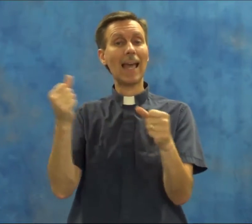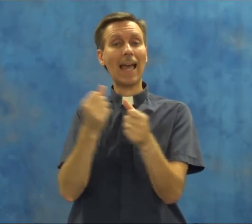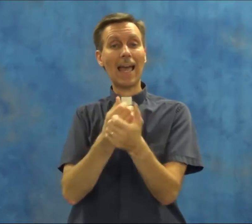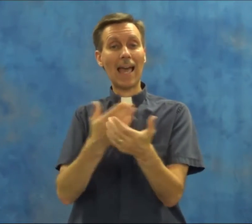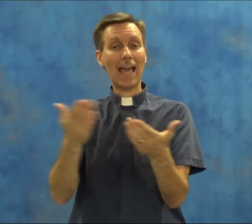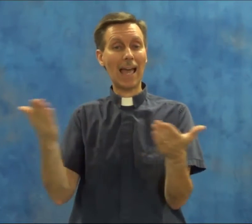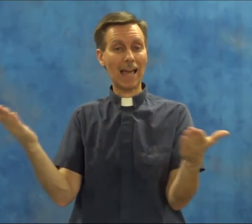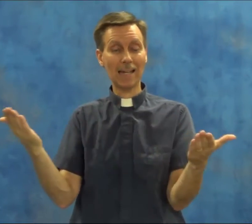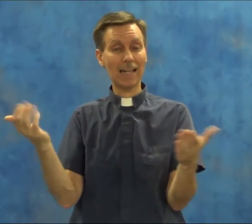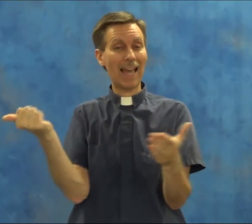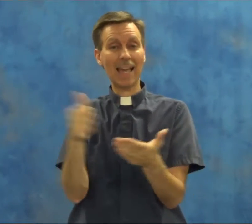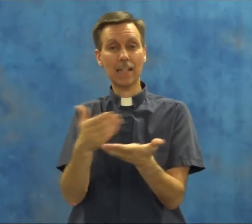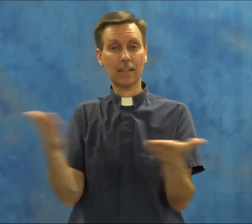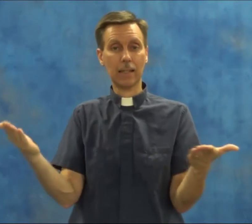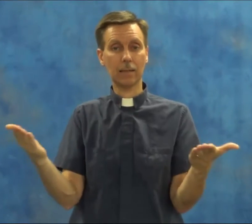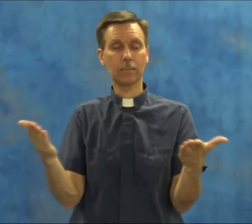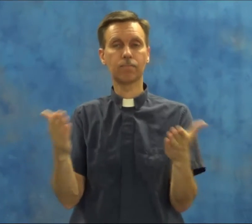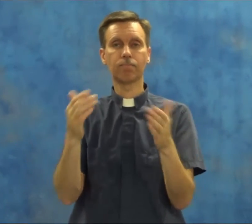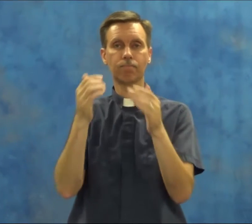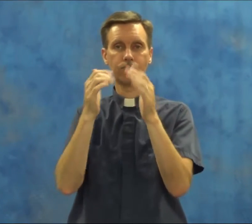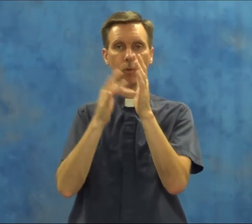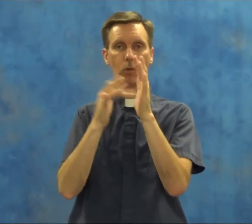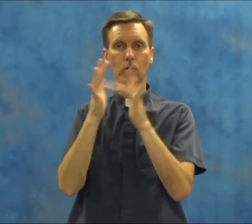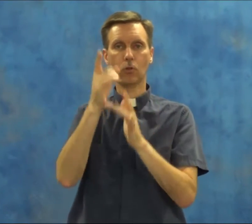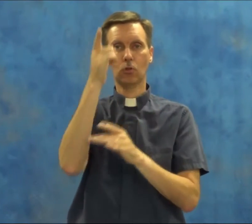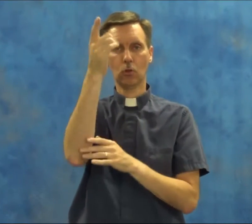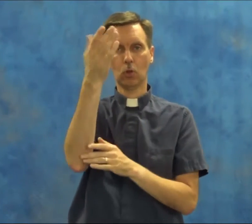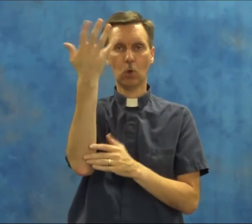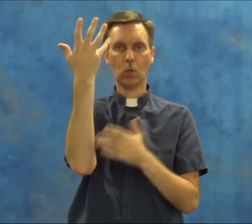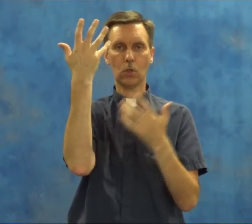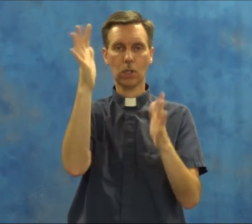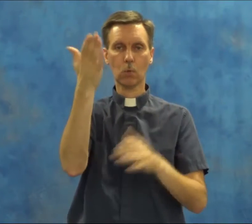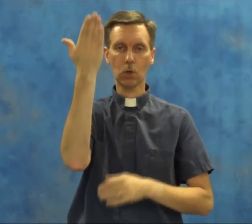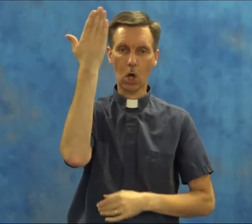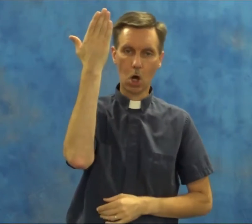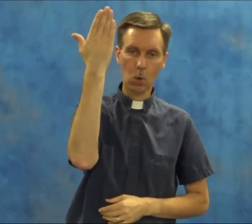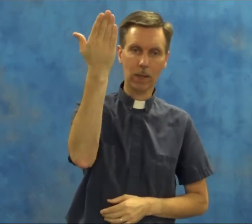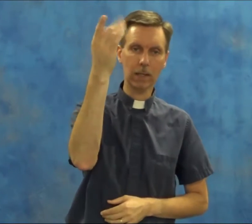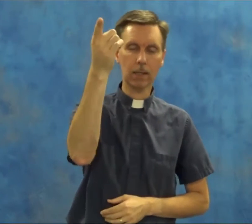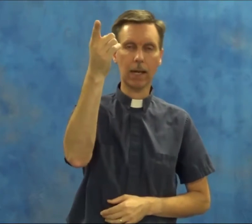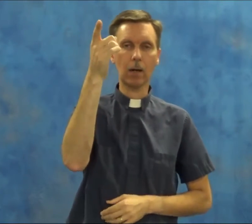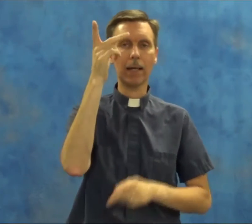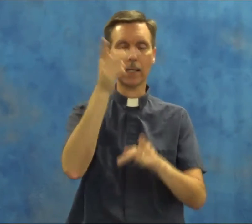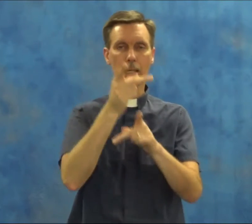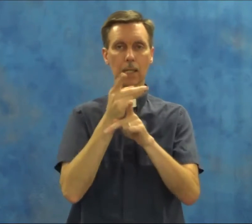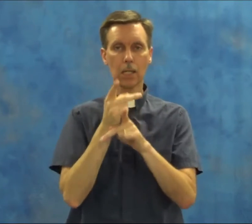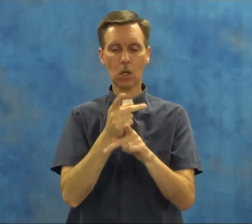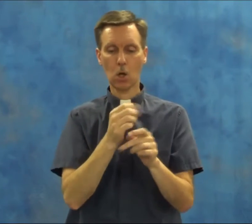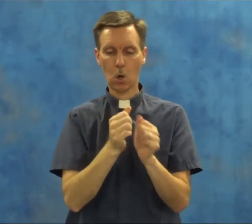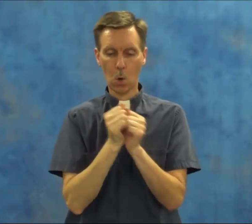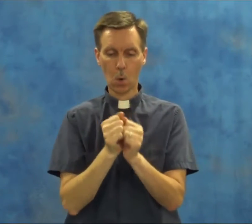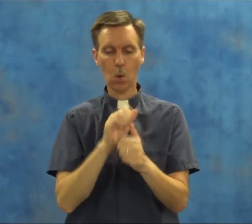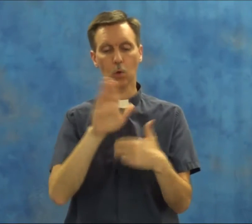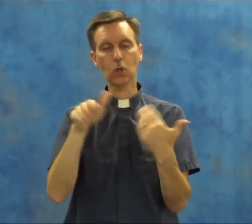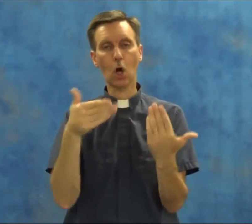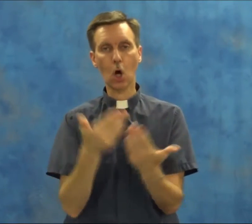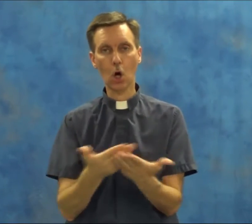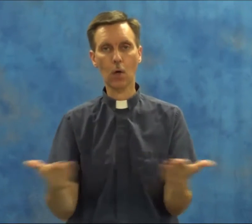anything, he was already there. And he holds all